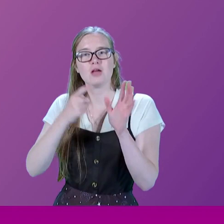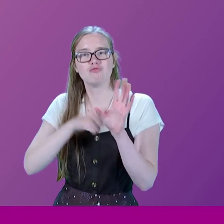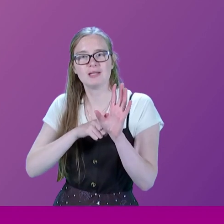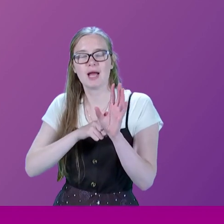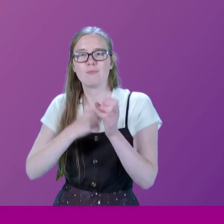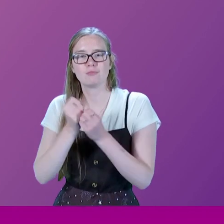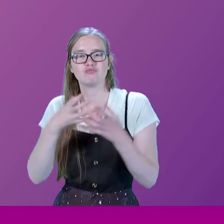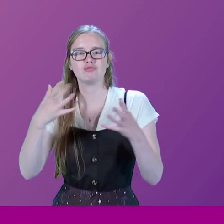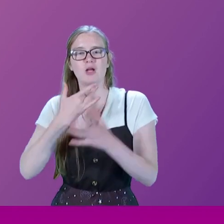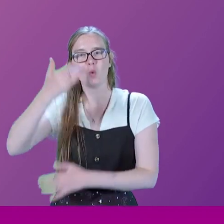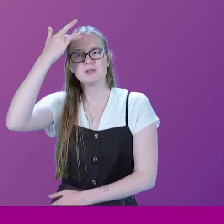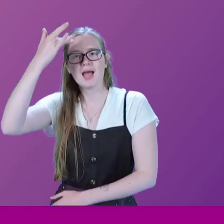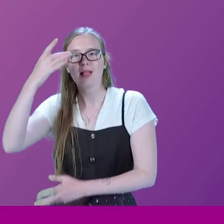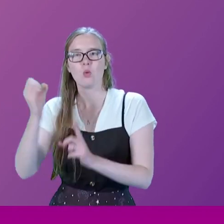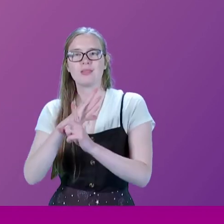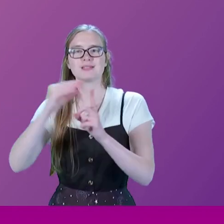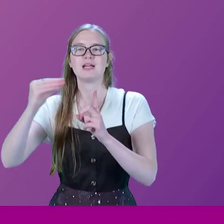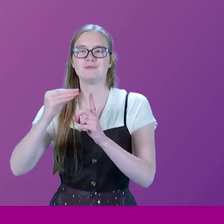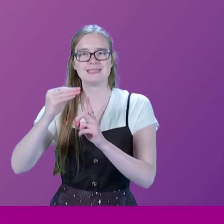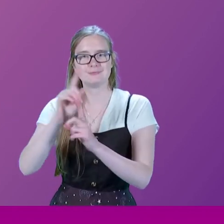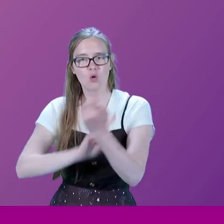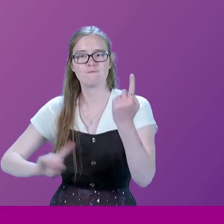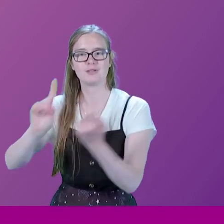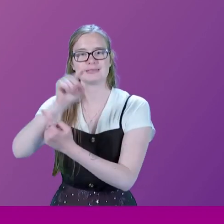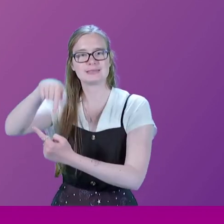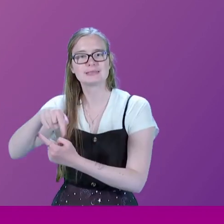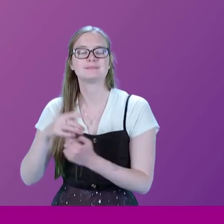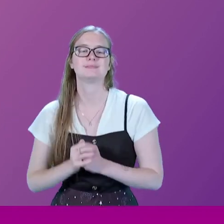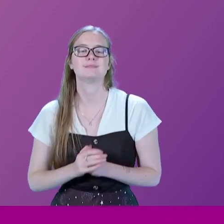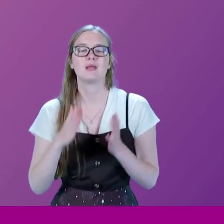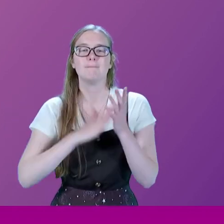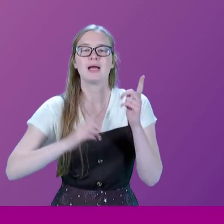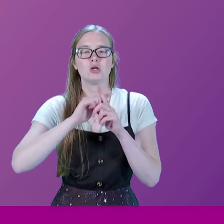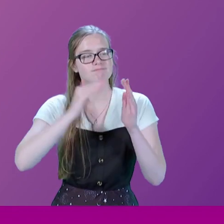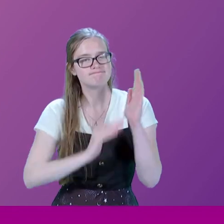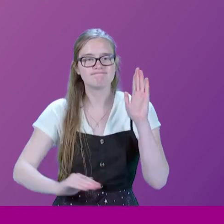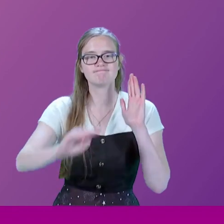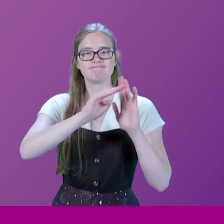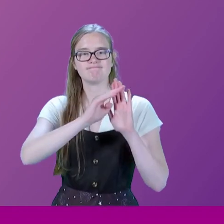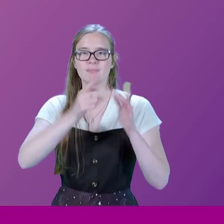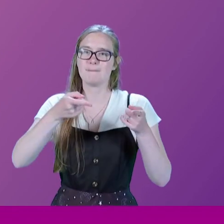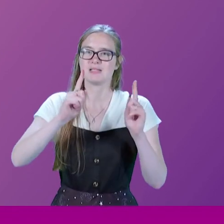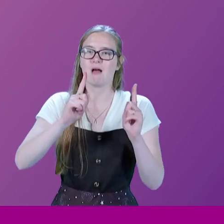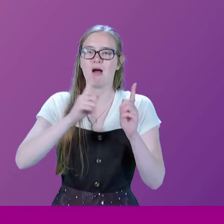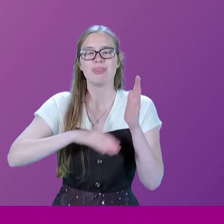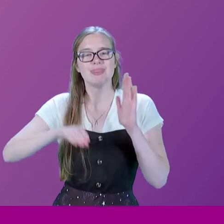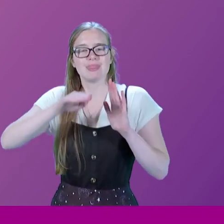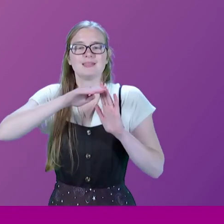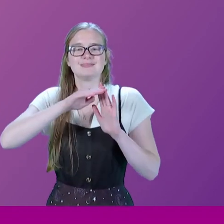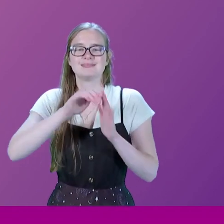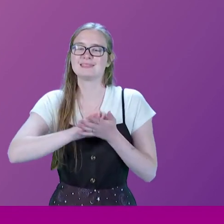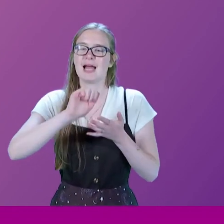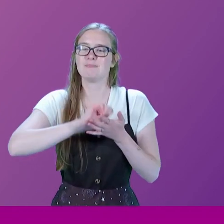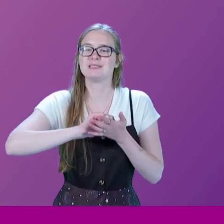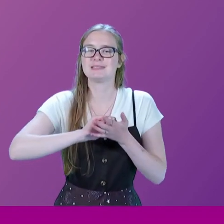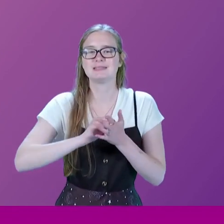Brighton during the Conservative Party conference that year. Michael was promoted to Minister and then Cabinet Secretary and his